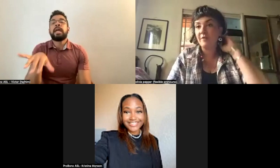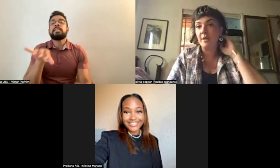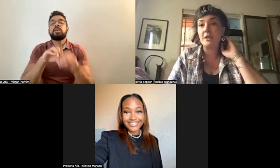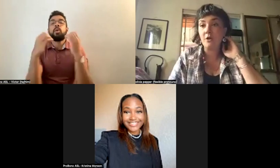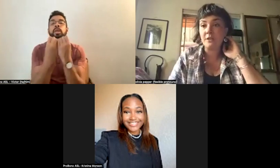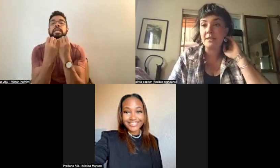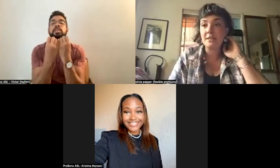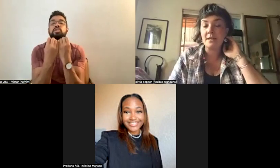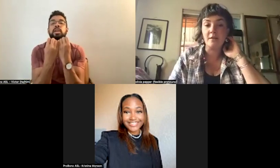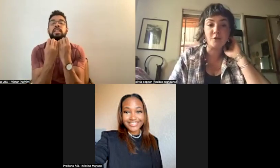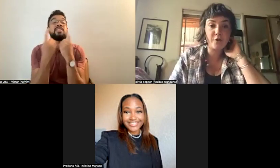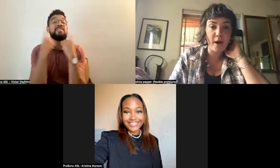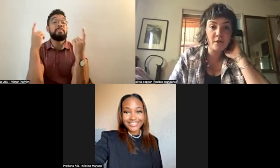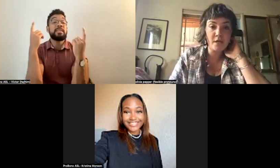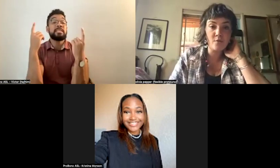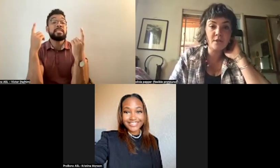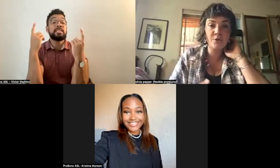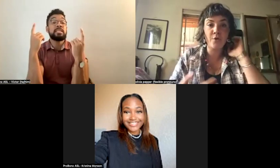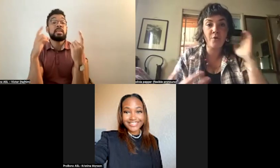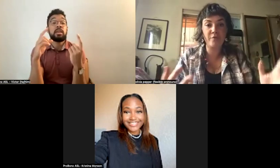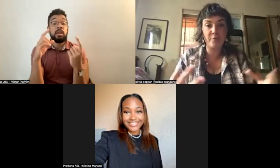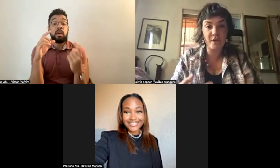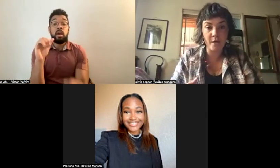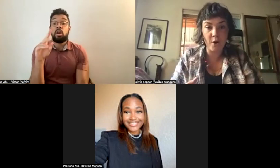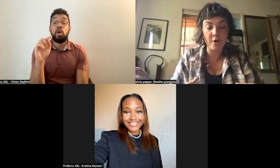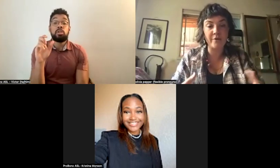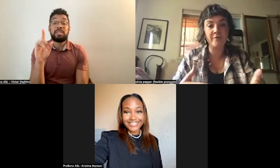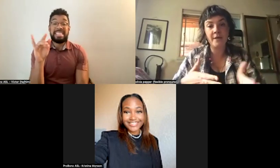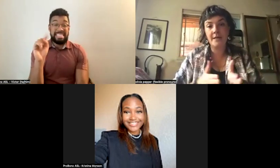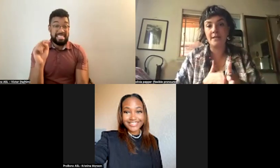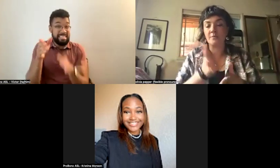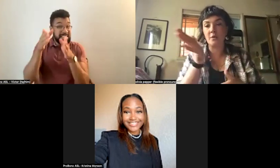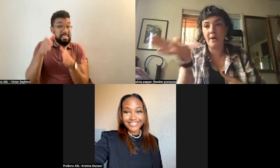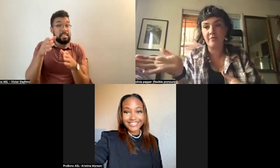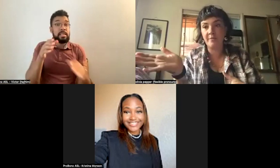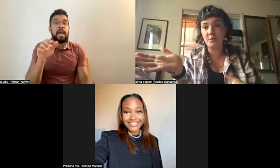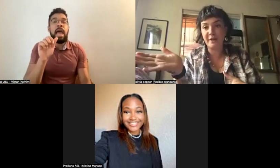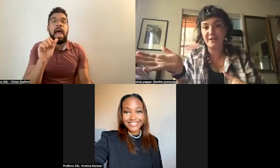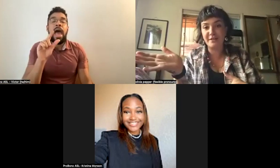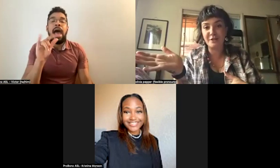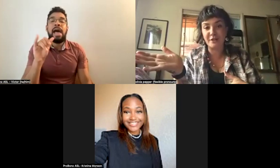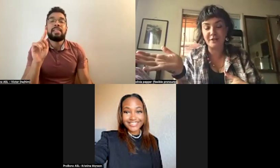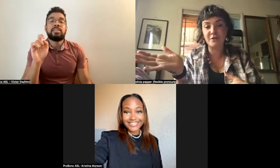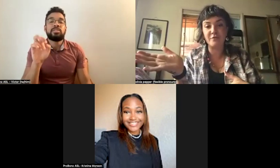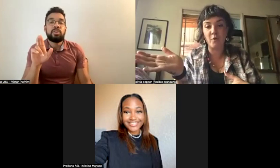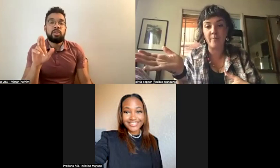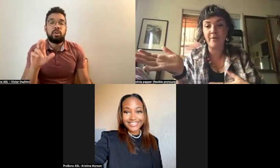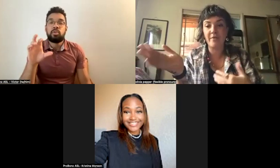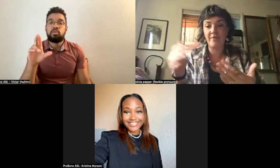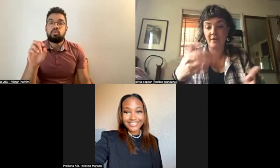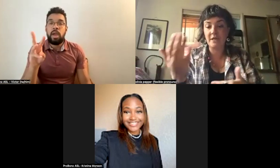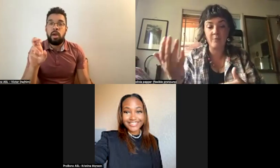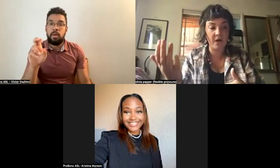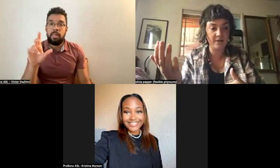famous occultist Alistair Crowley was known for being a part of. He split away from this organization to form